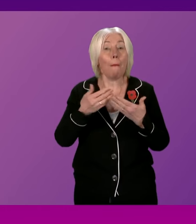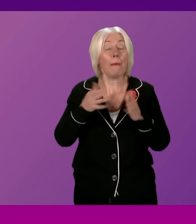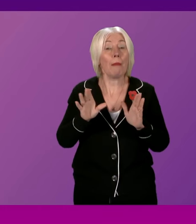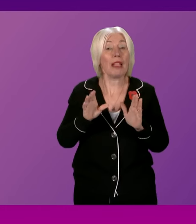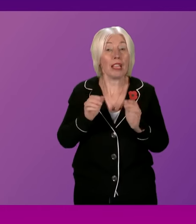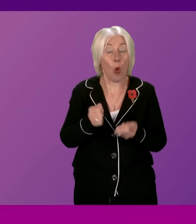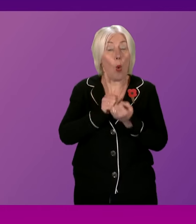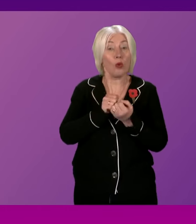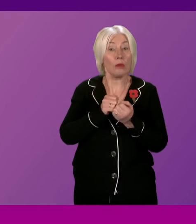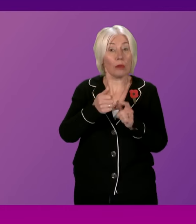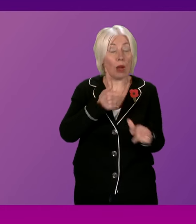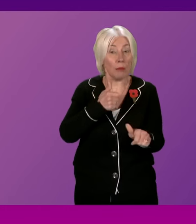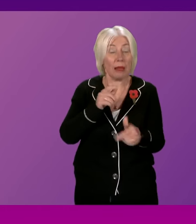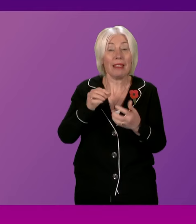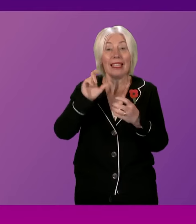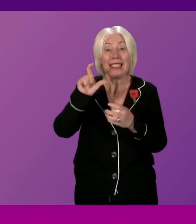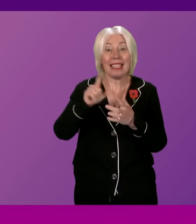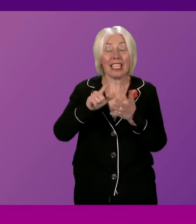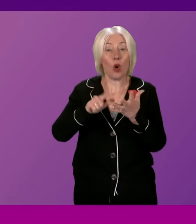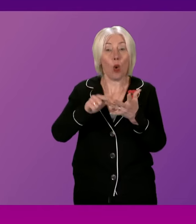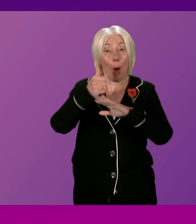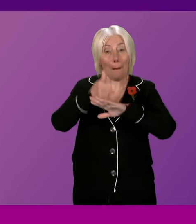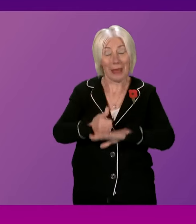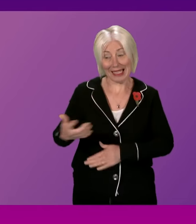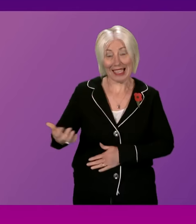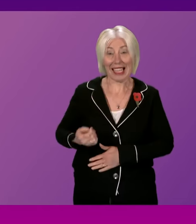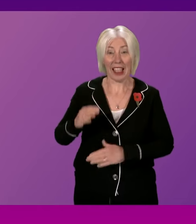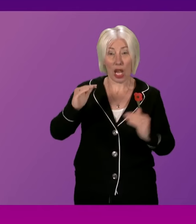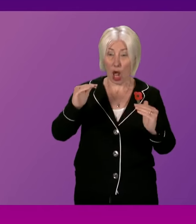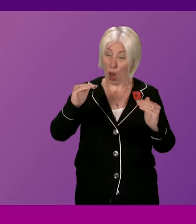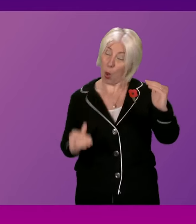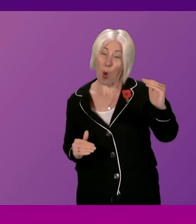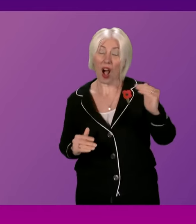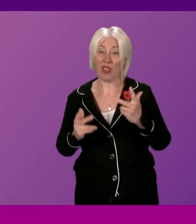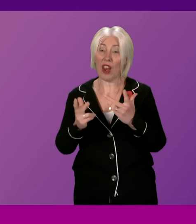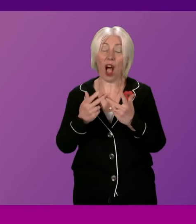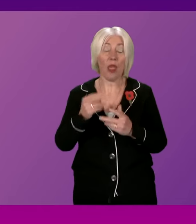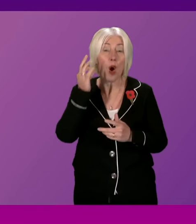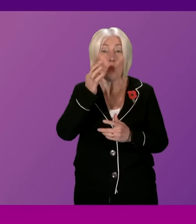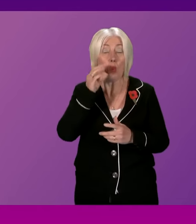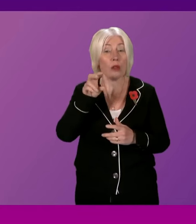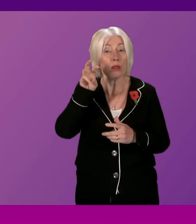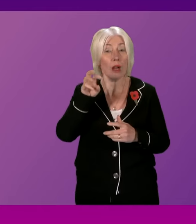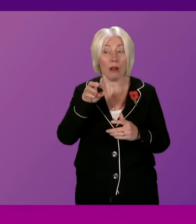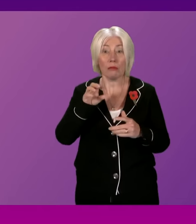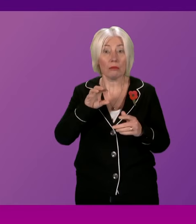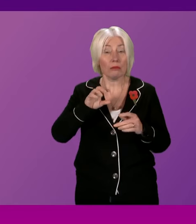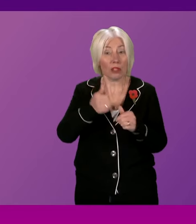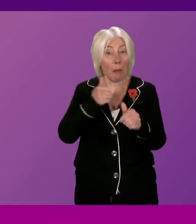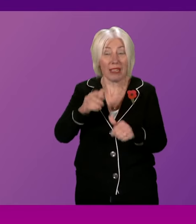compete. And the CEO's base salary is far lower than many other comparative water companies, utility companies right across the UK.